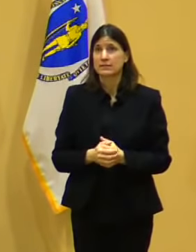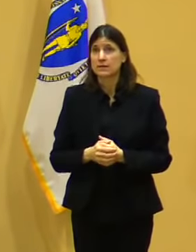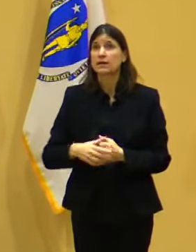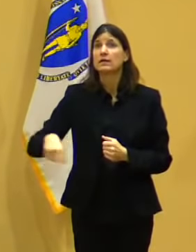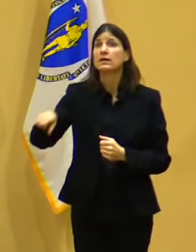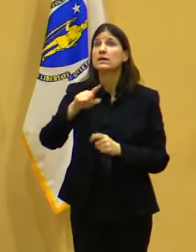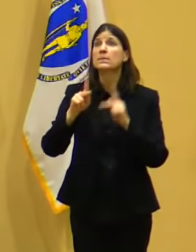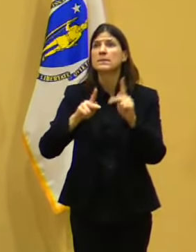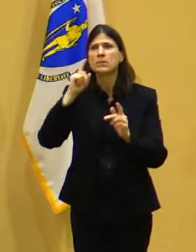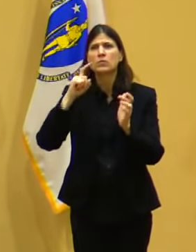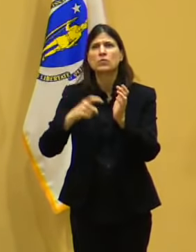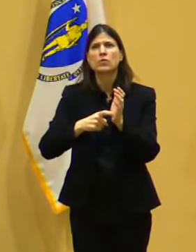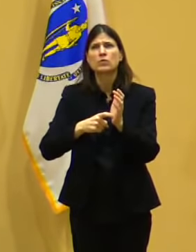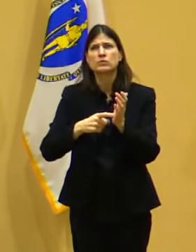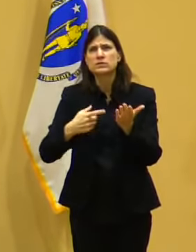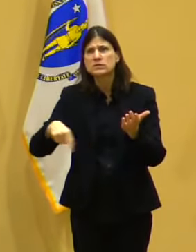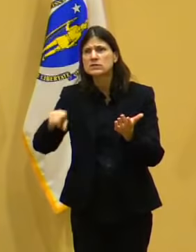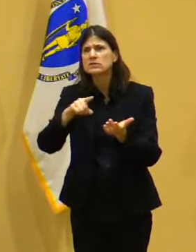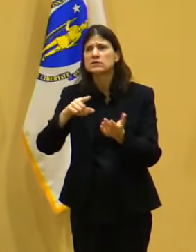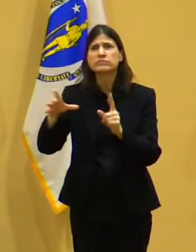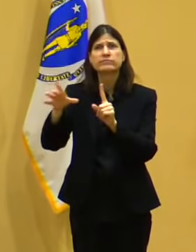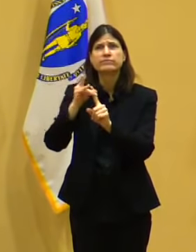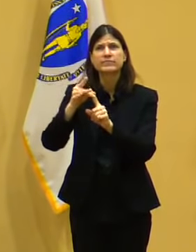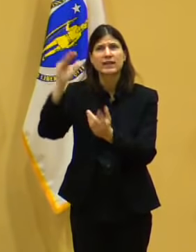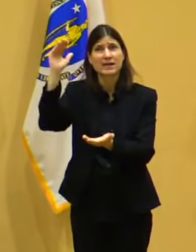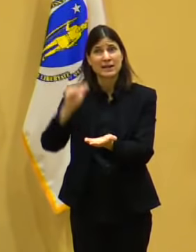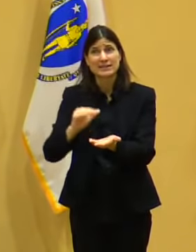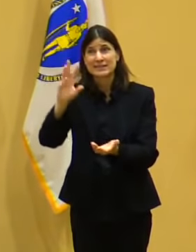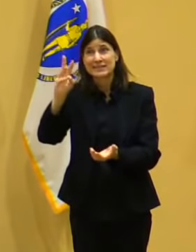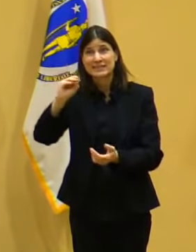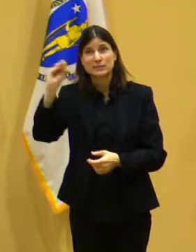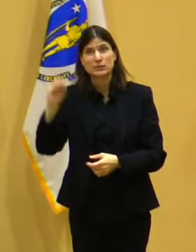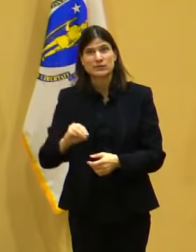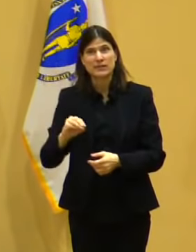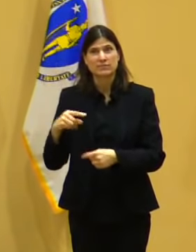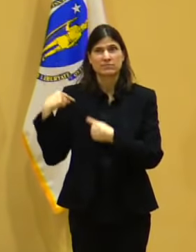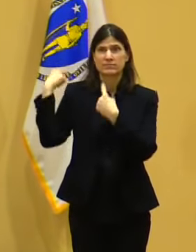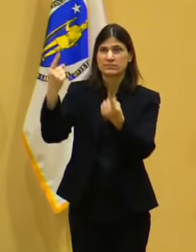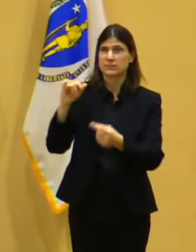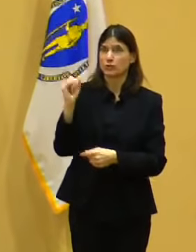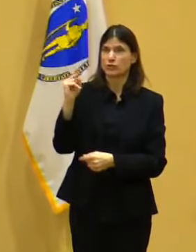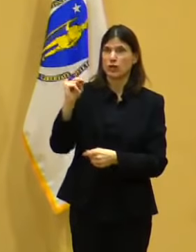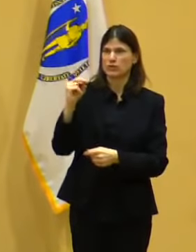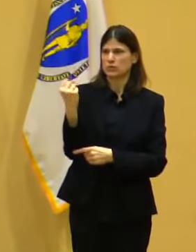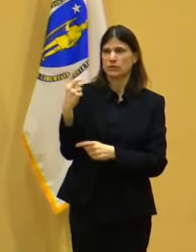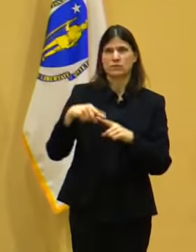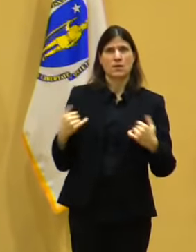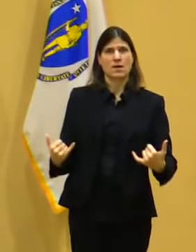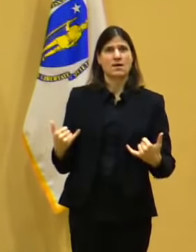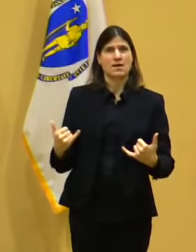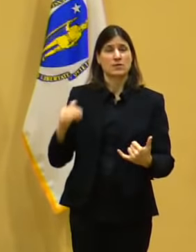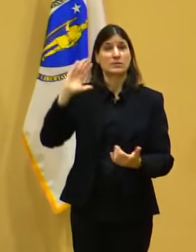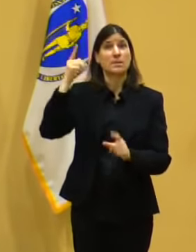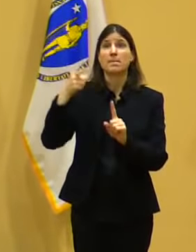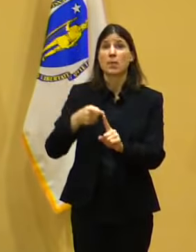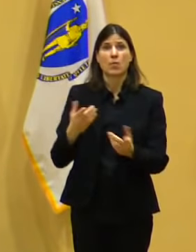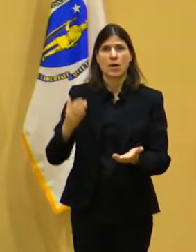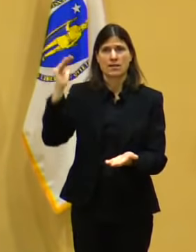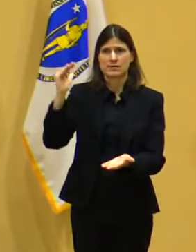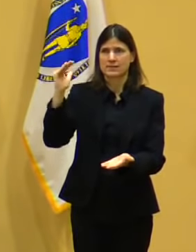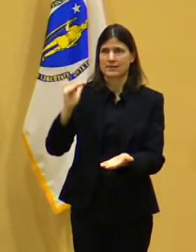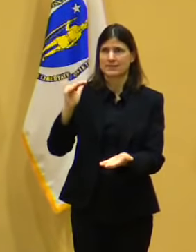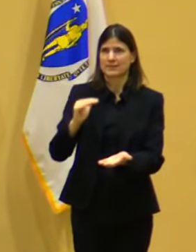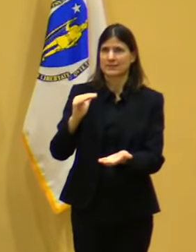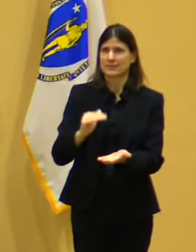January 12th at 6,120 confirmed cases. Over 14.4 million total